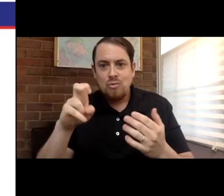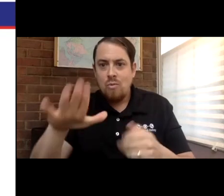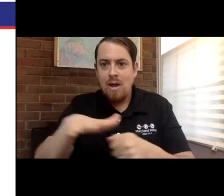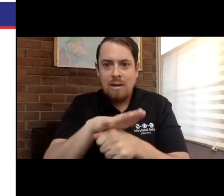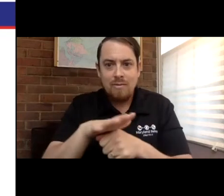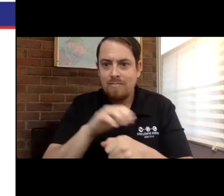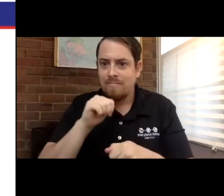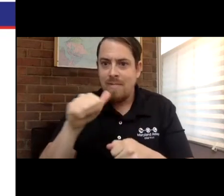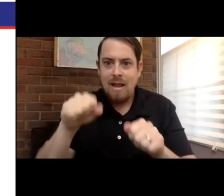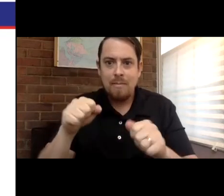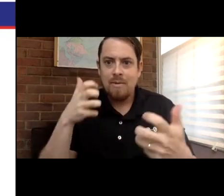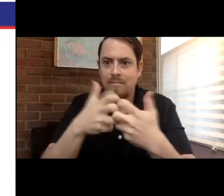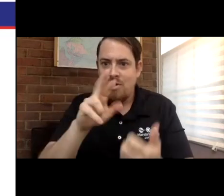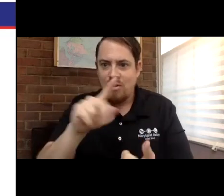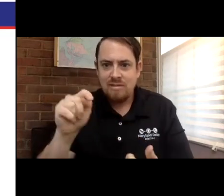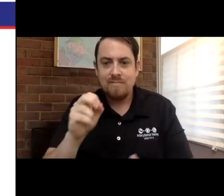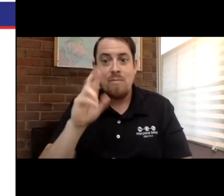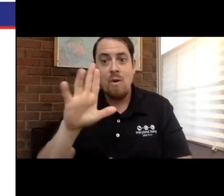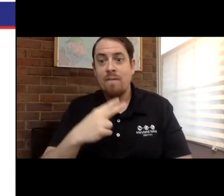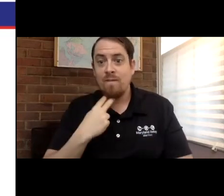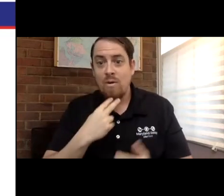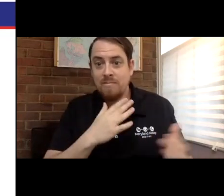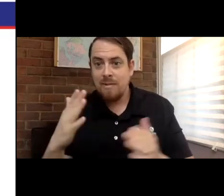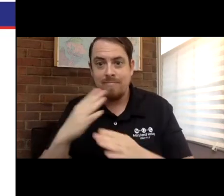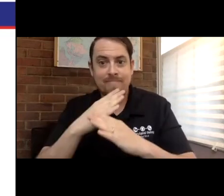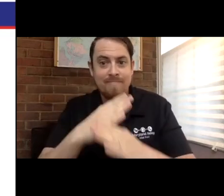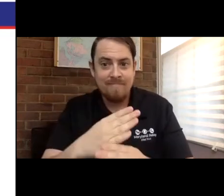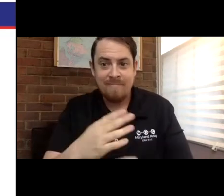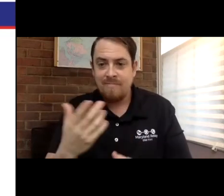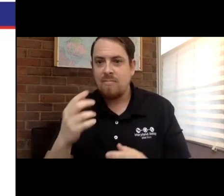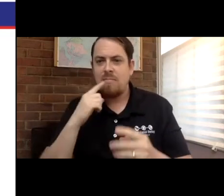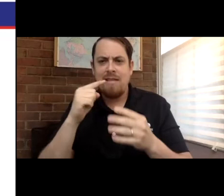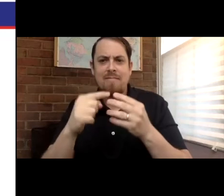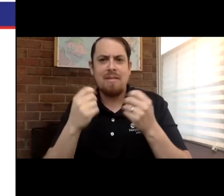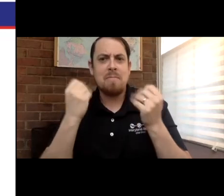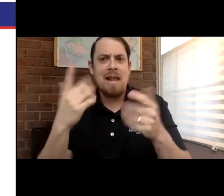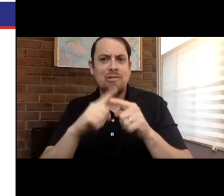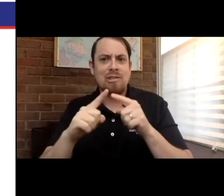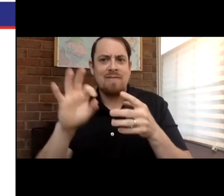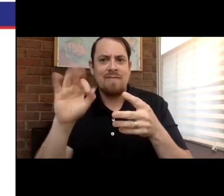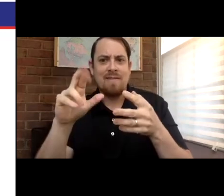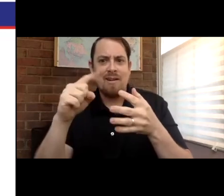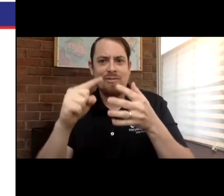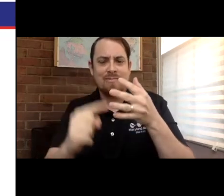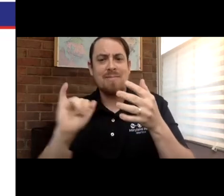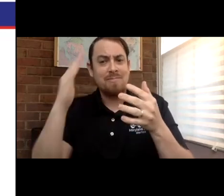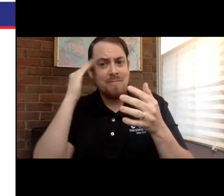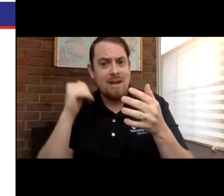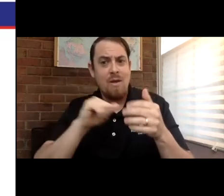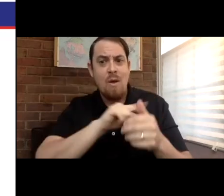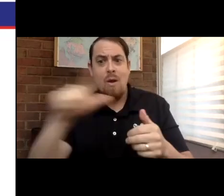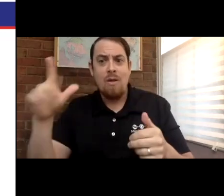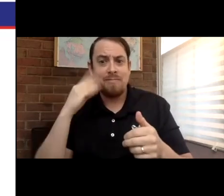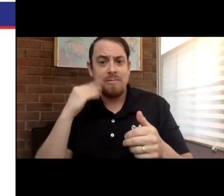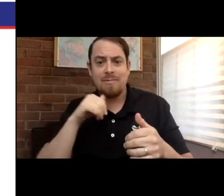it says not visible. It might be due to it being a regional provider. Your area might not have it. might be due to not having a voice plan. There's a variety of